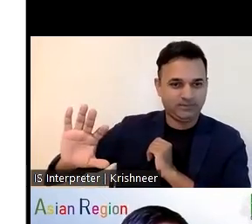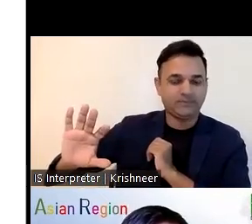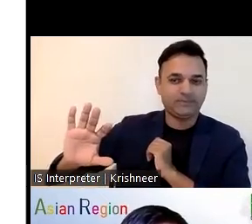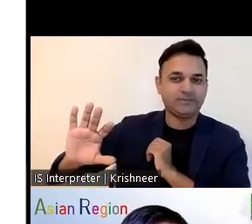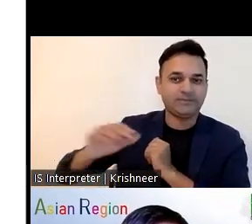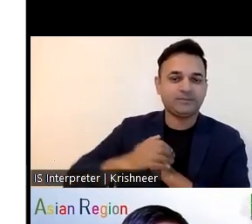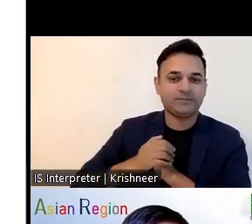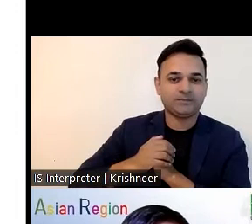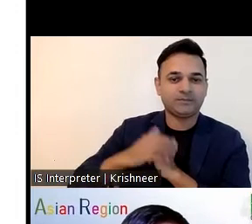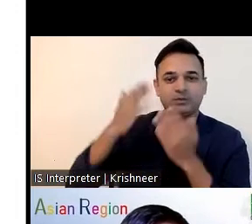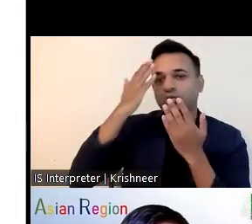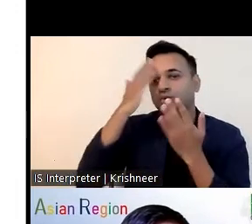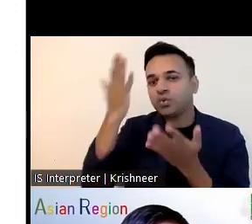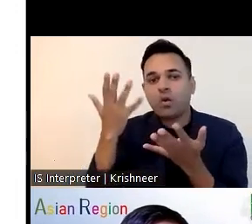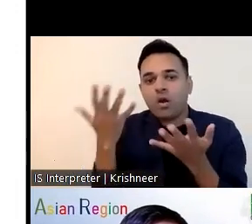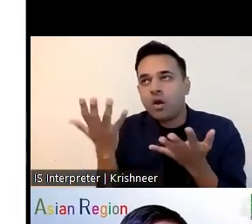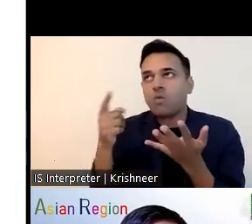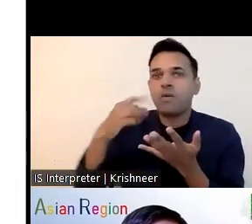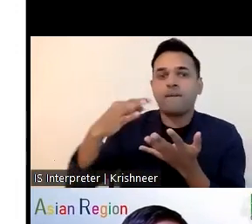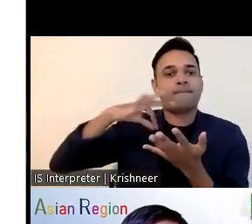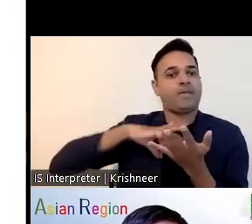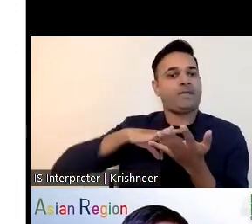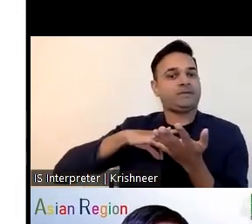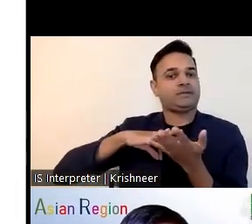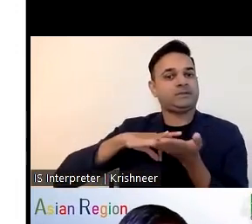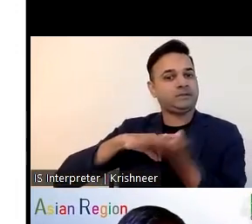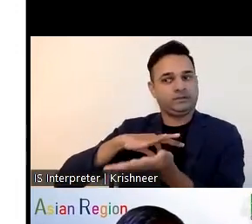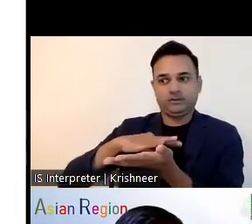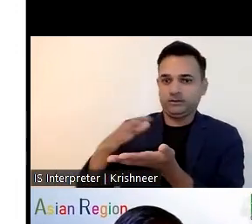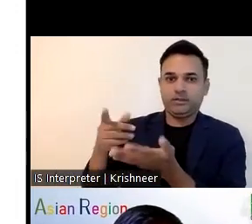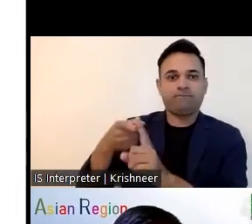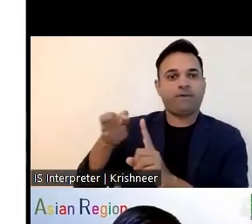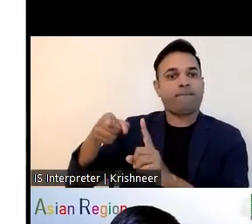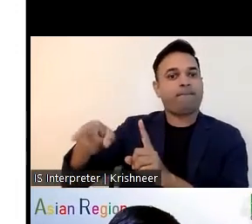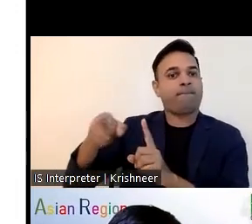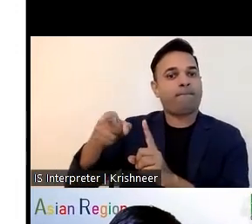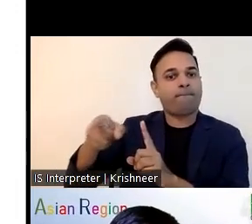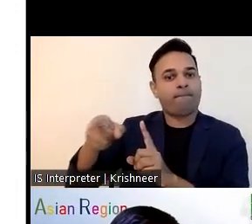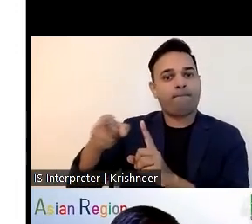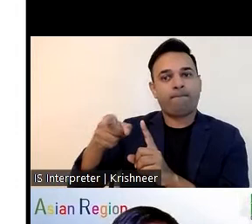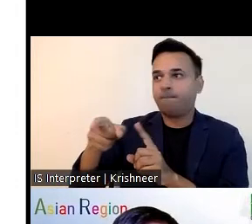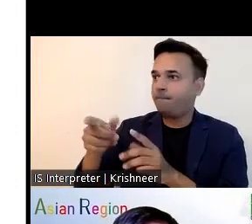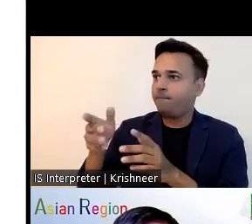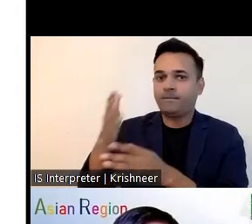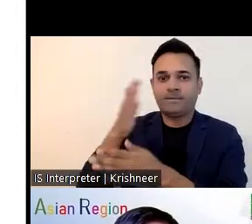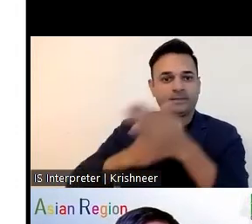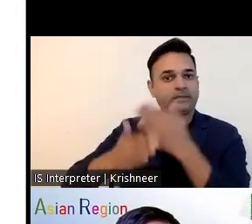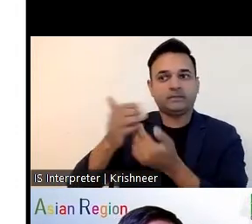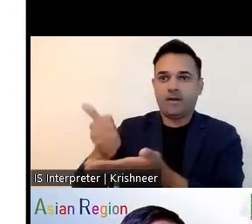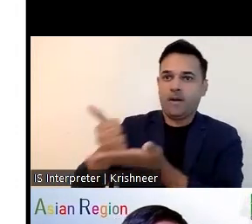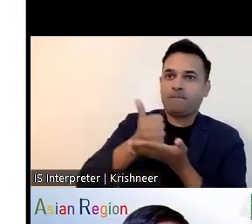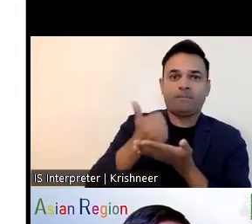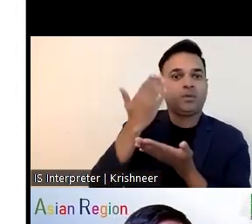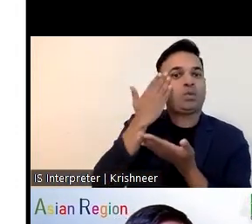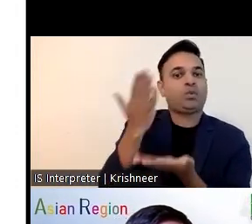that a person with disabilities really can work and maximize their been uh profit and